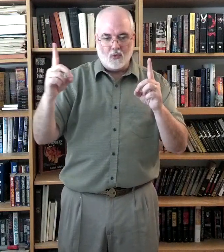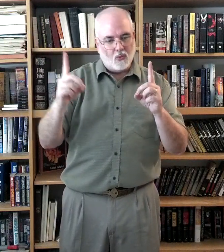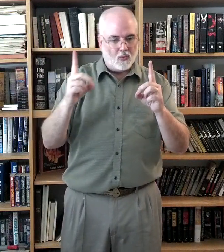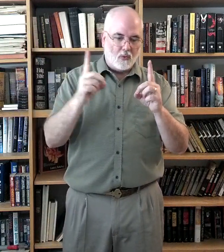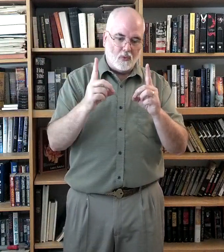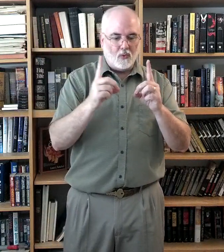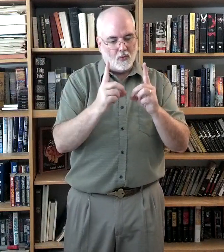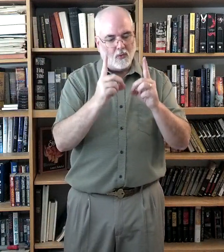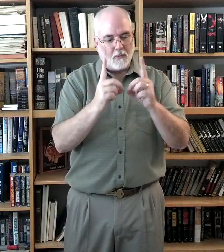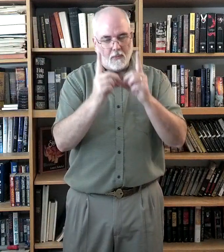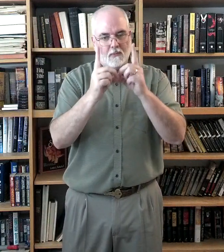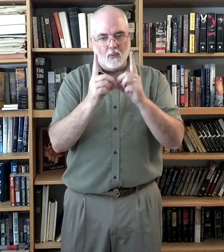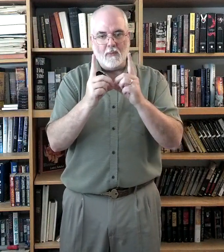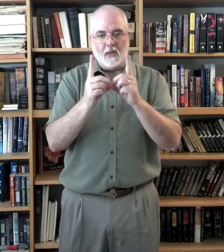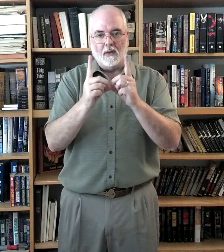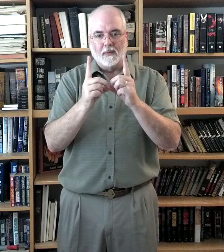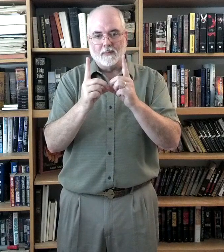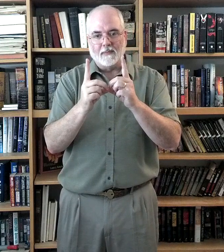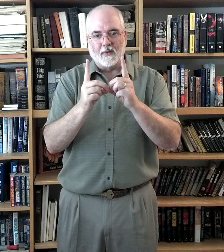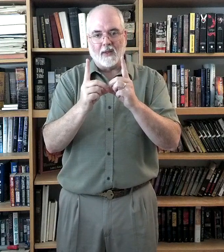we meet. Okay?